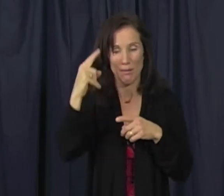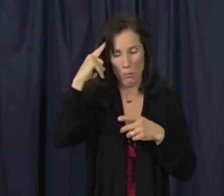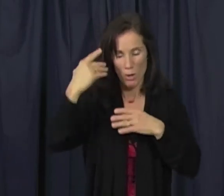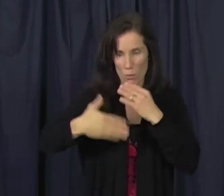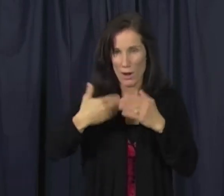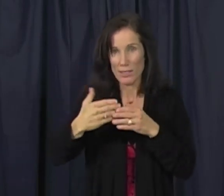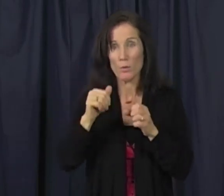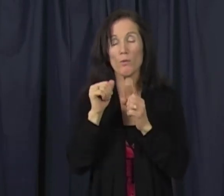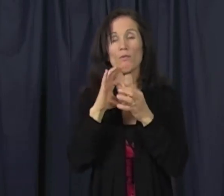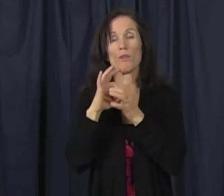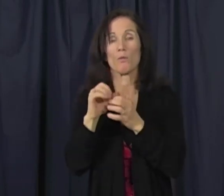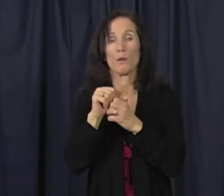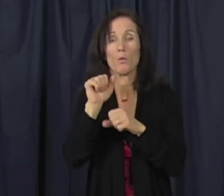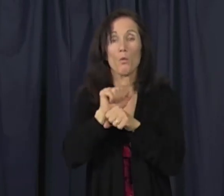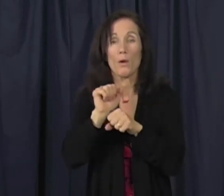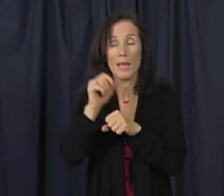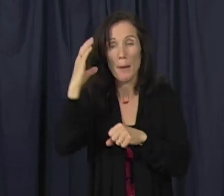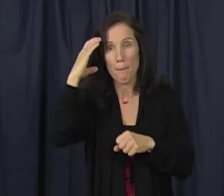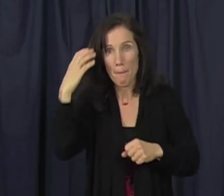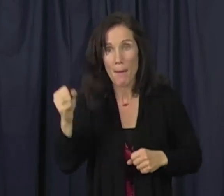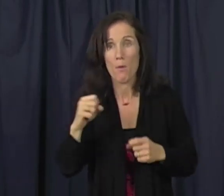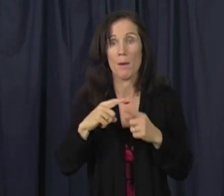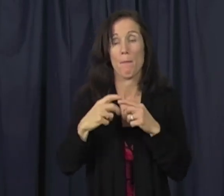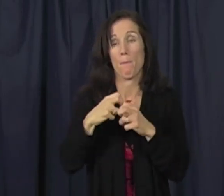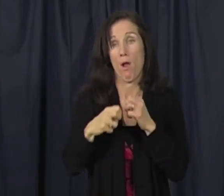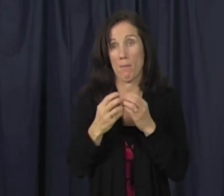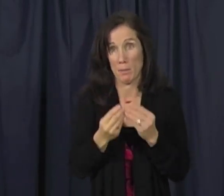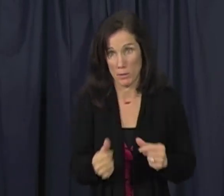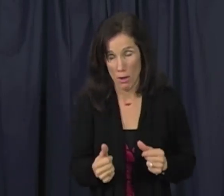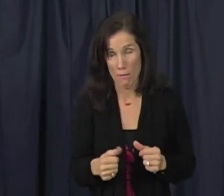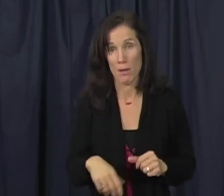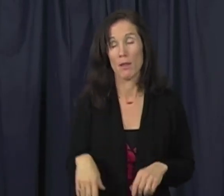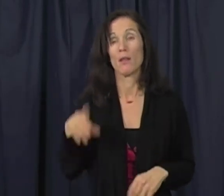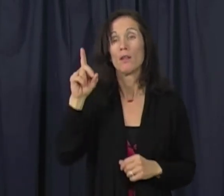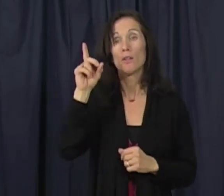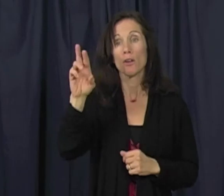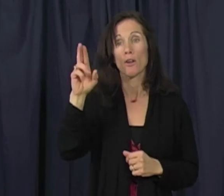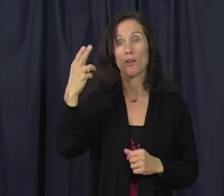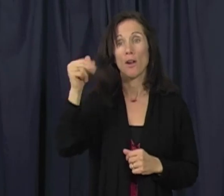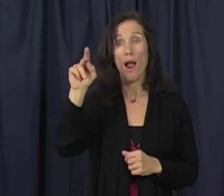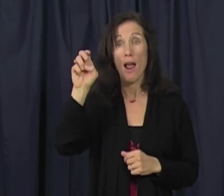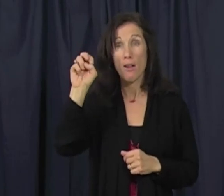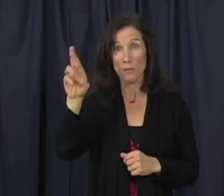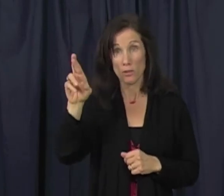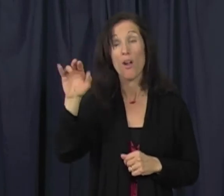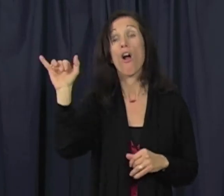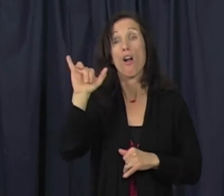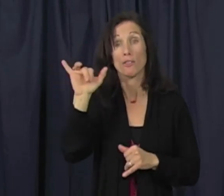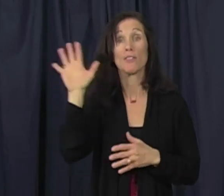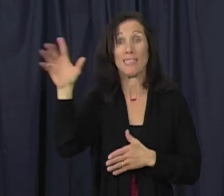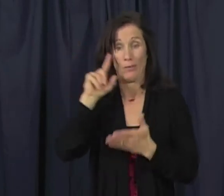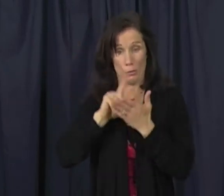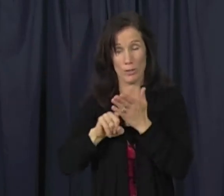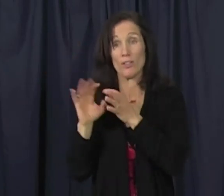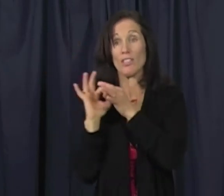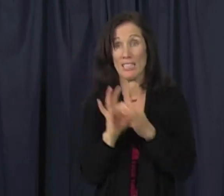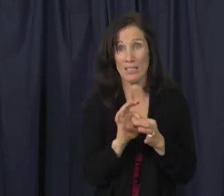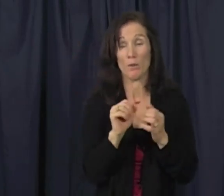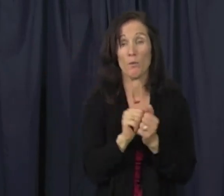actually leads to better executive functioning, which means better problem solving and working memory. Dr.